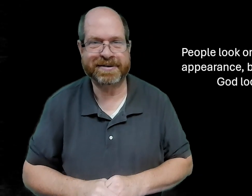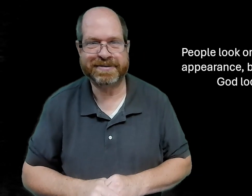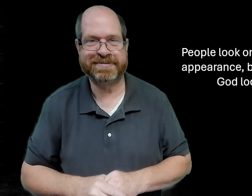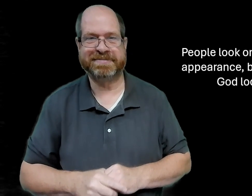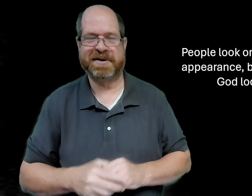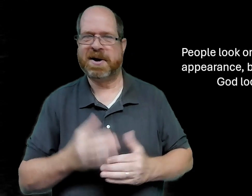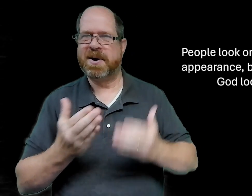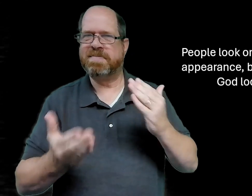answer